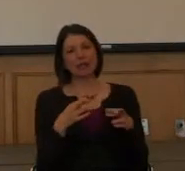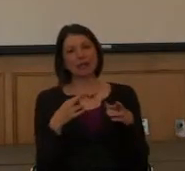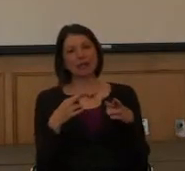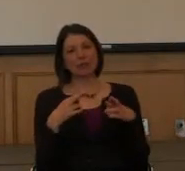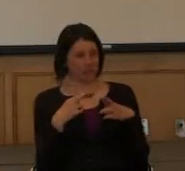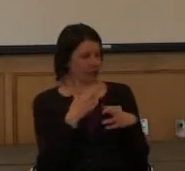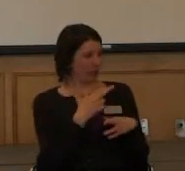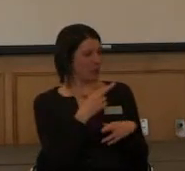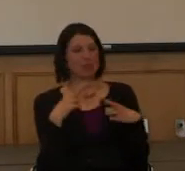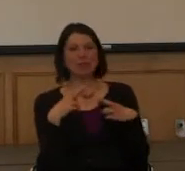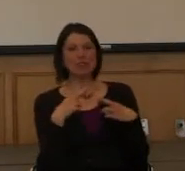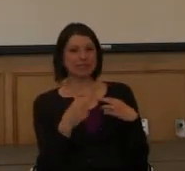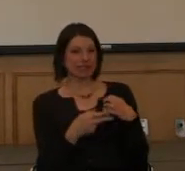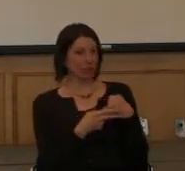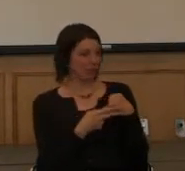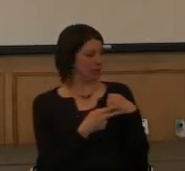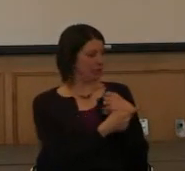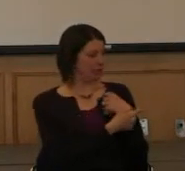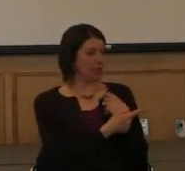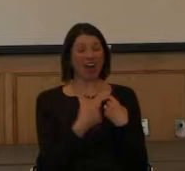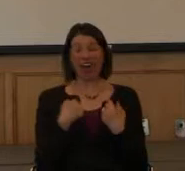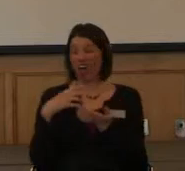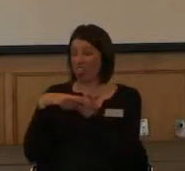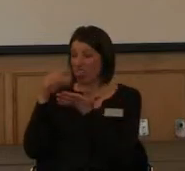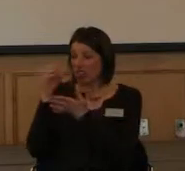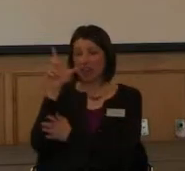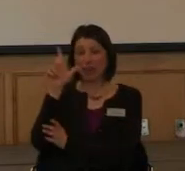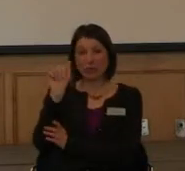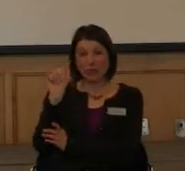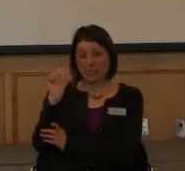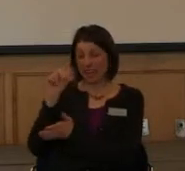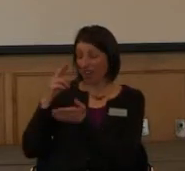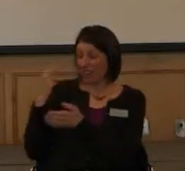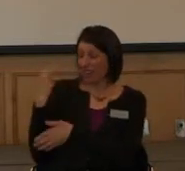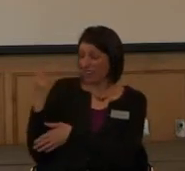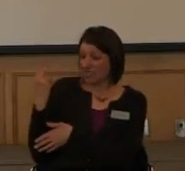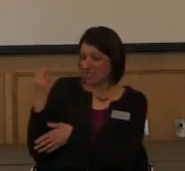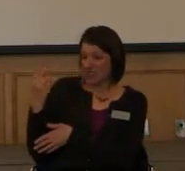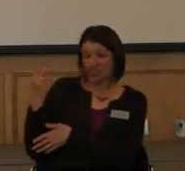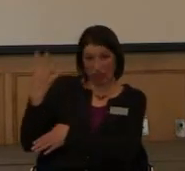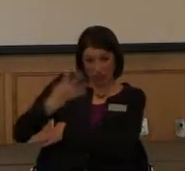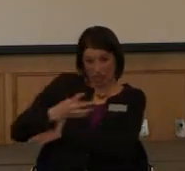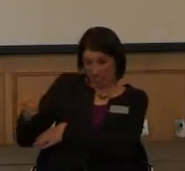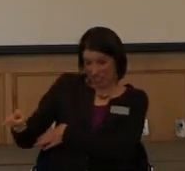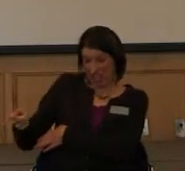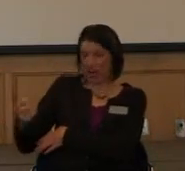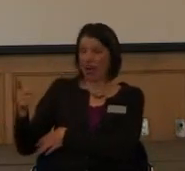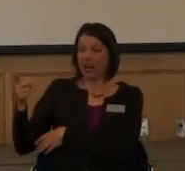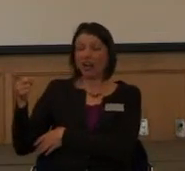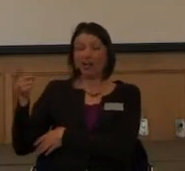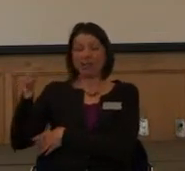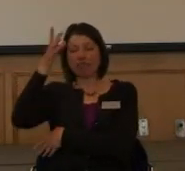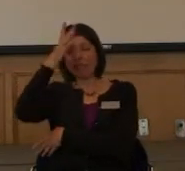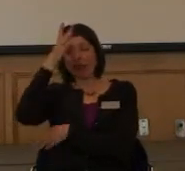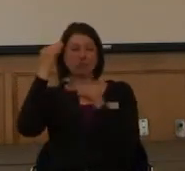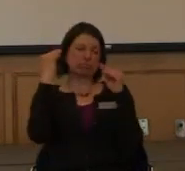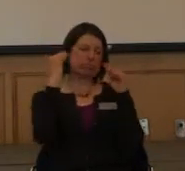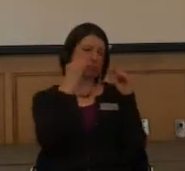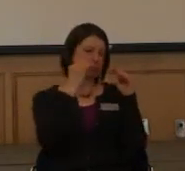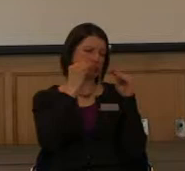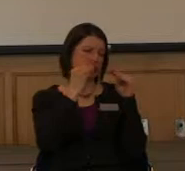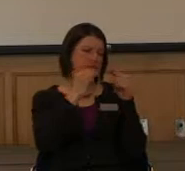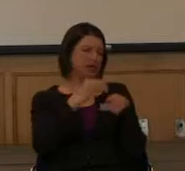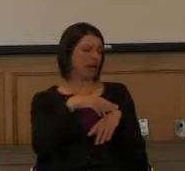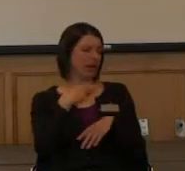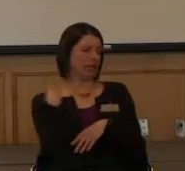And I actually learned a lot about Louisiana history, the four days that we were there. Because he, he's a font of